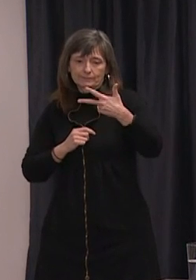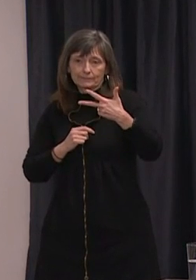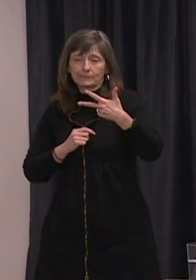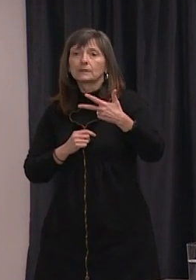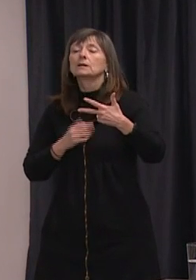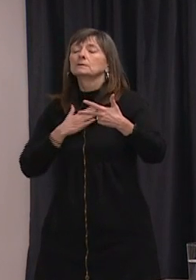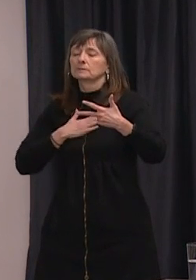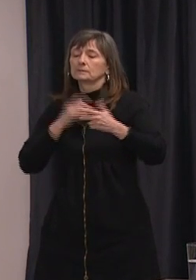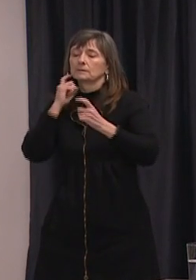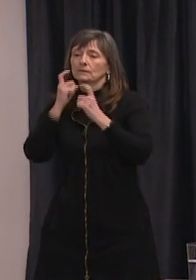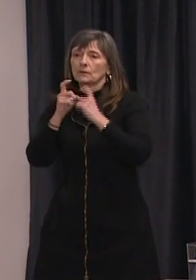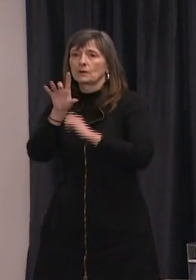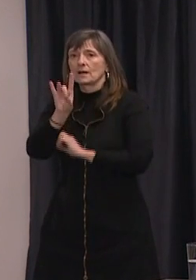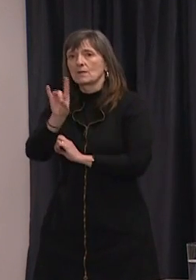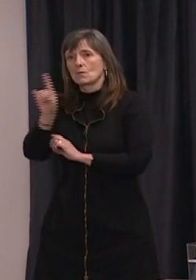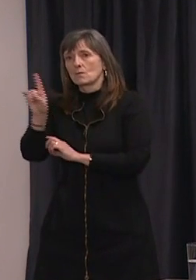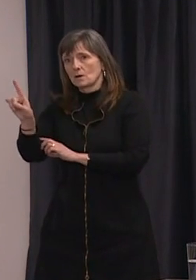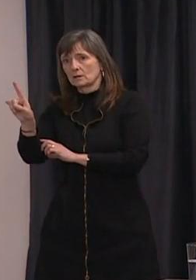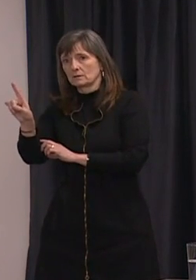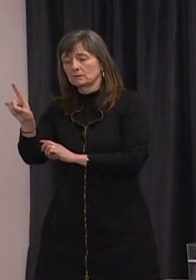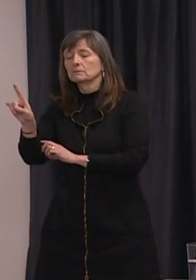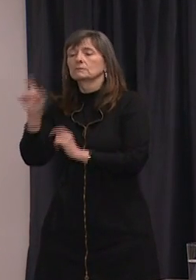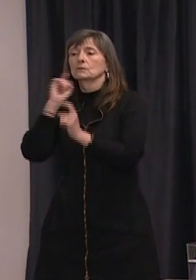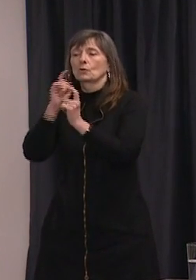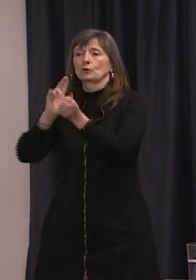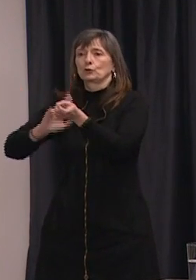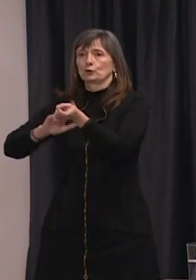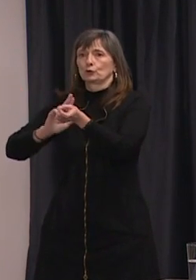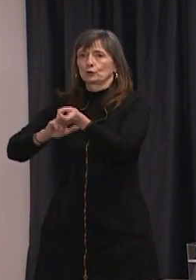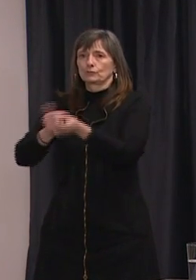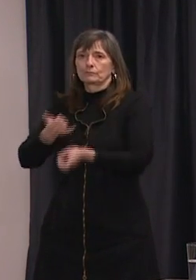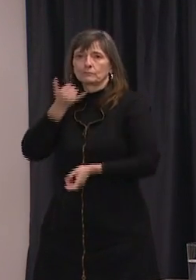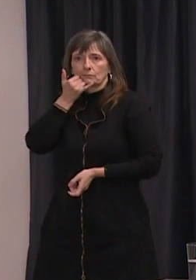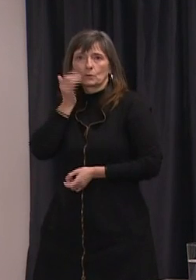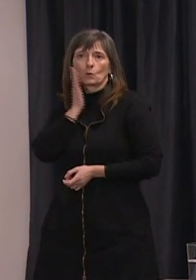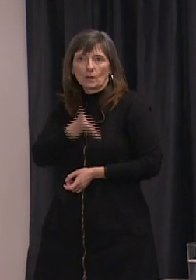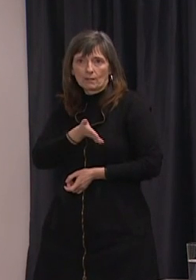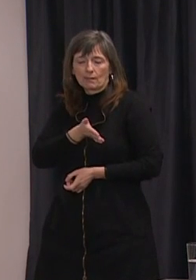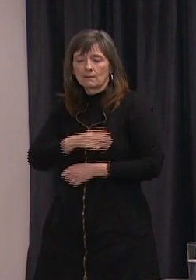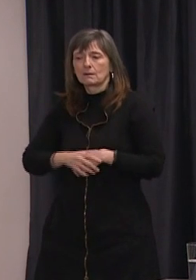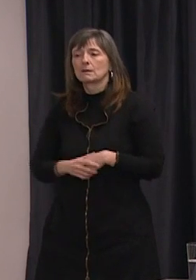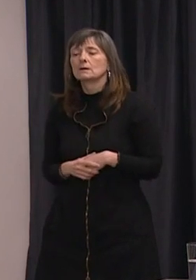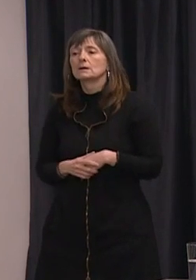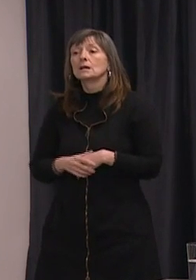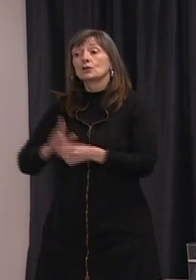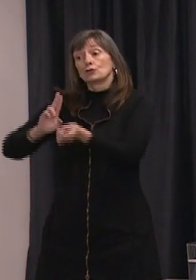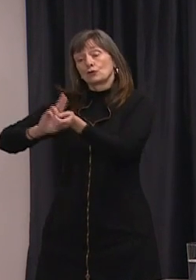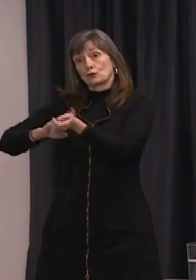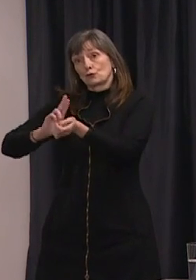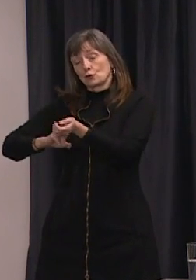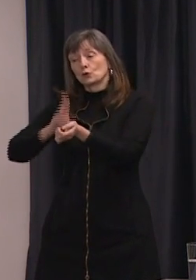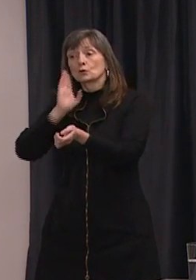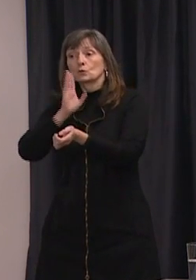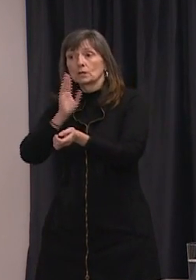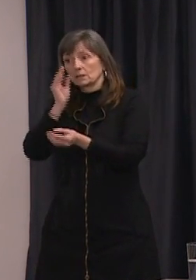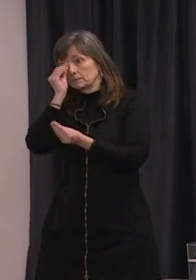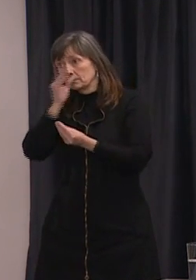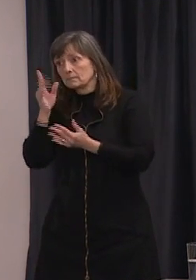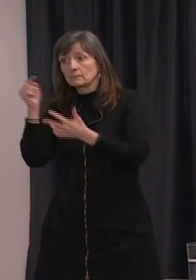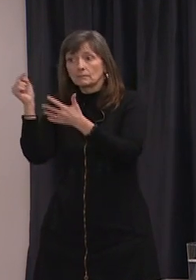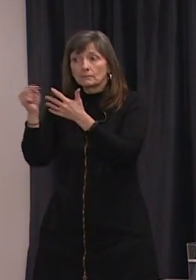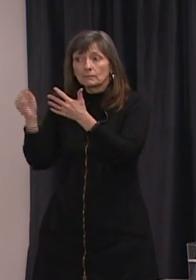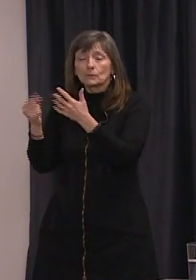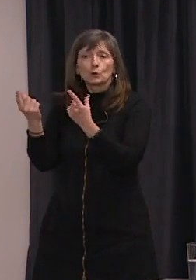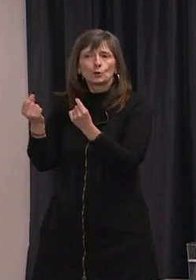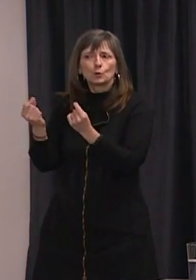811 to speak to a registered nurse. A registered nurse will provide you with guidance on next steps and what it is